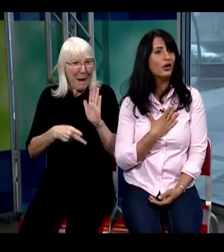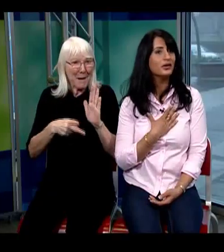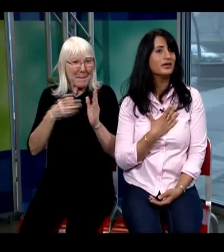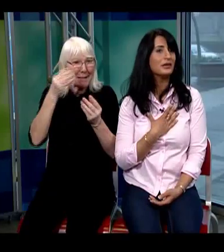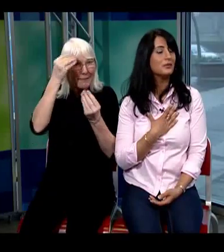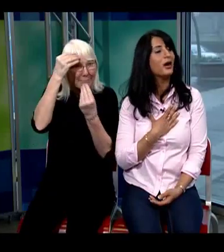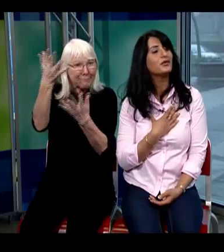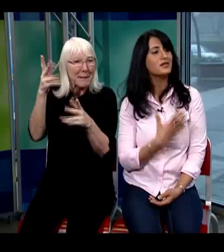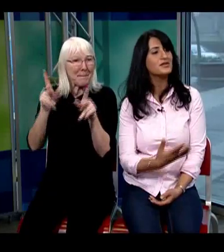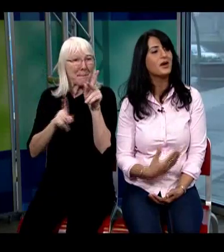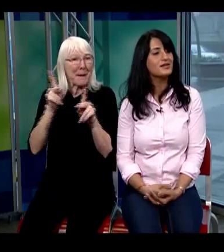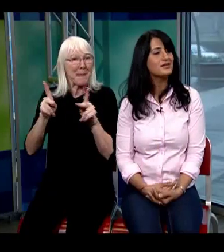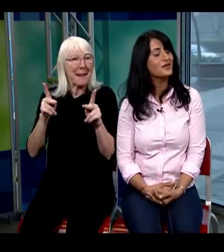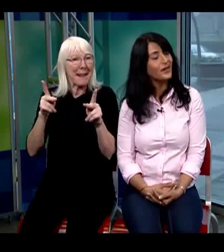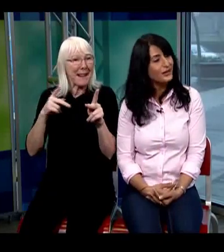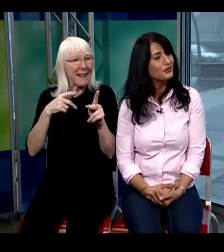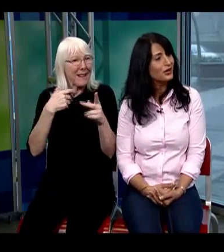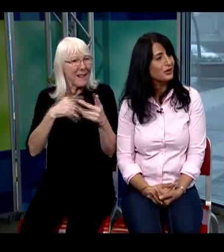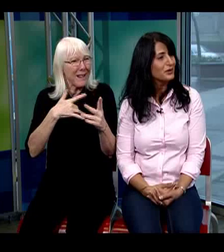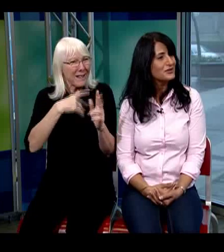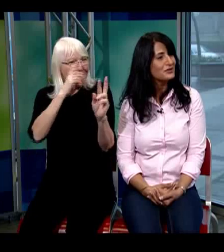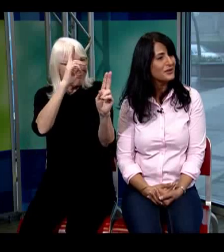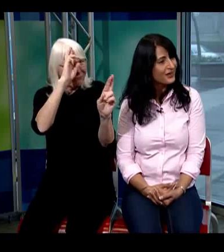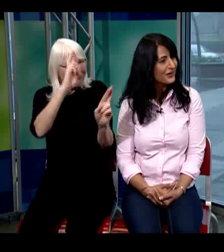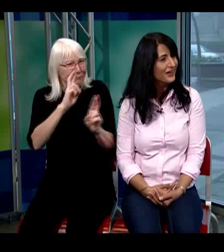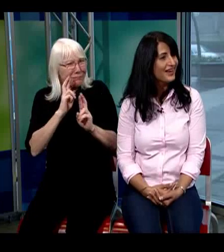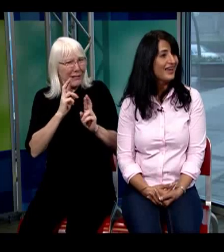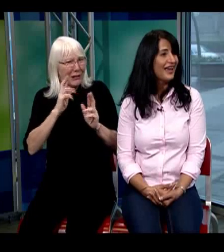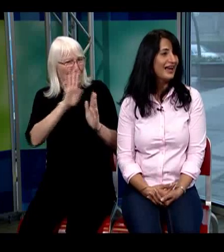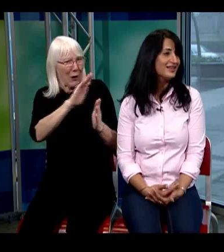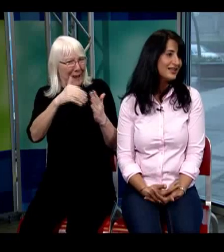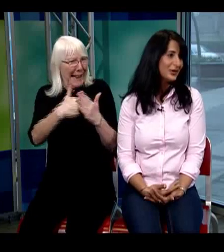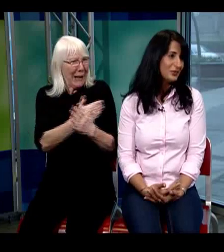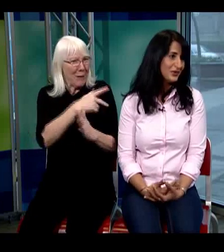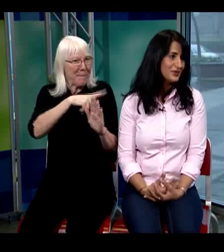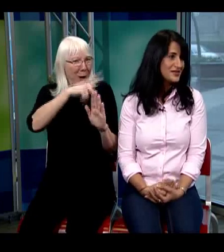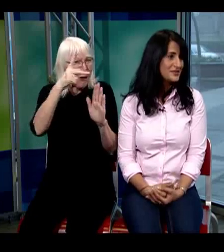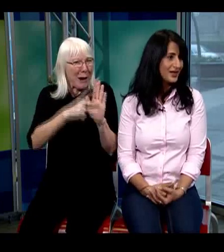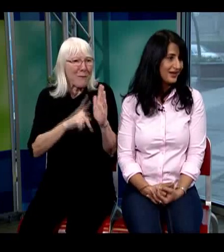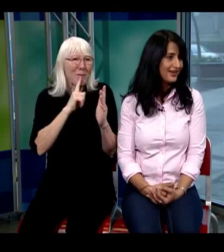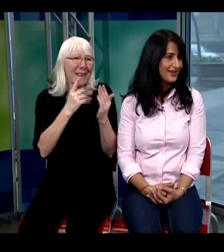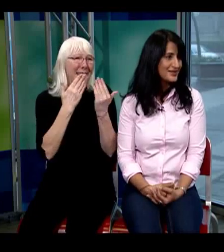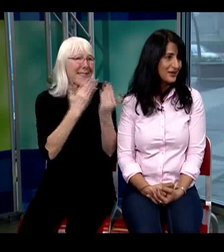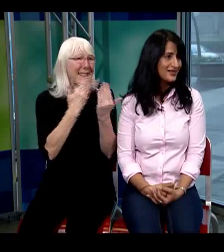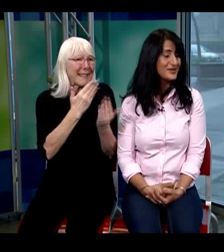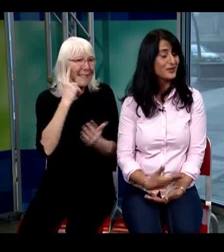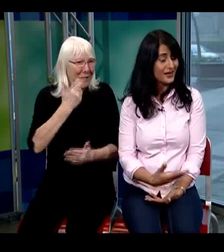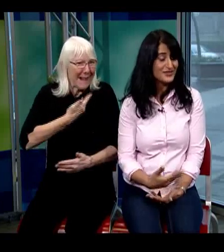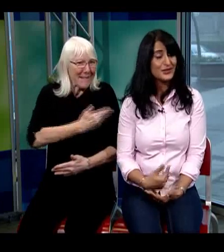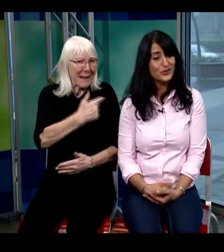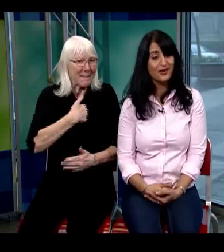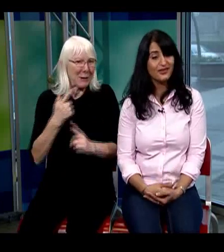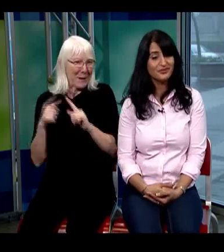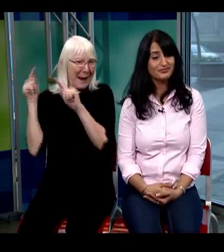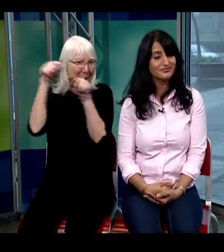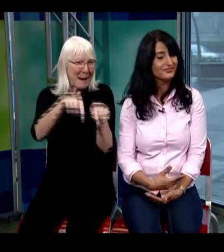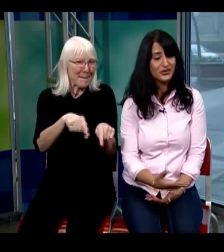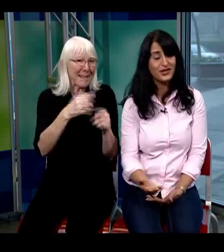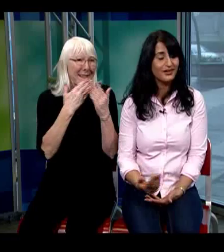honored that I'm a part of this process so thank you for allowing me to be here and allowing me to speak as well so yes you are critical